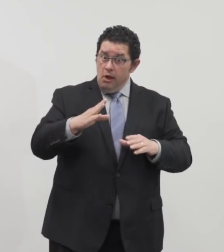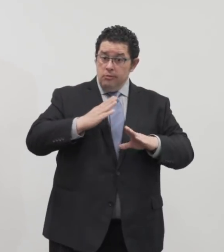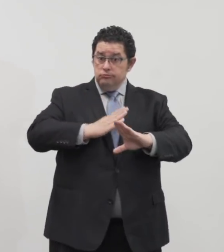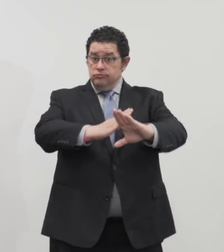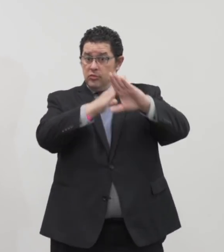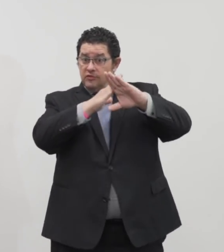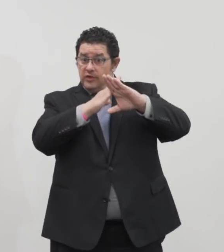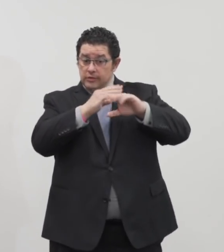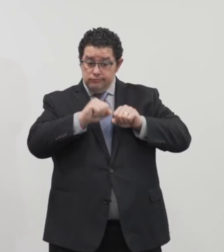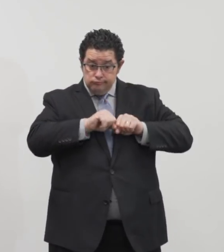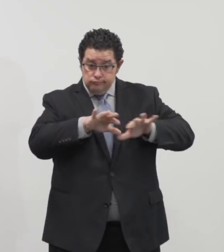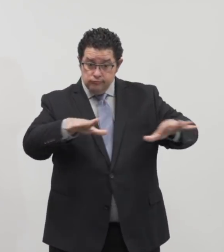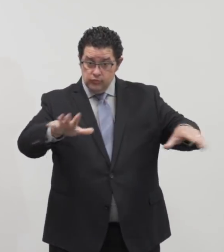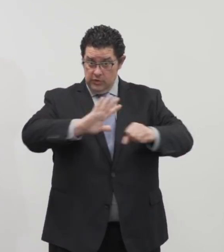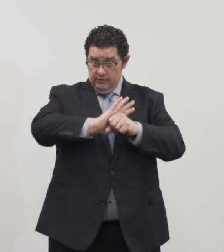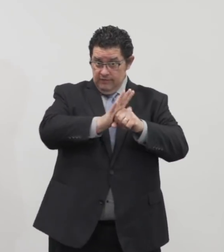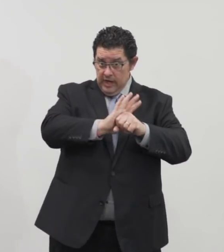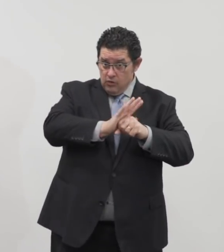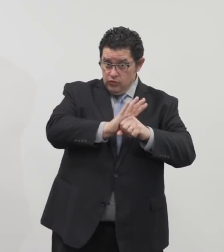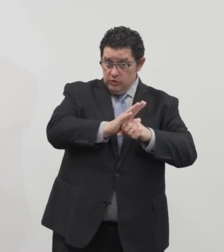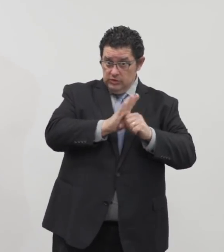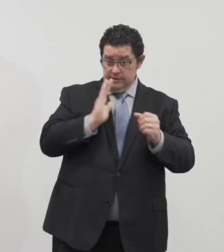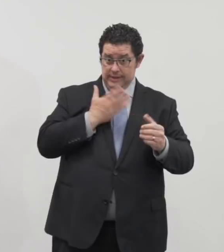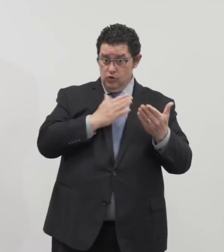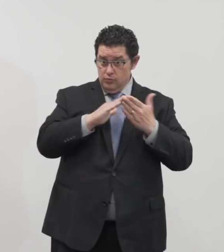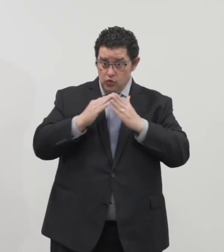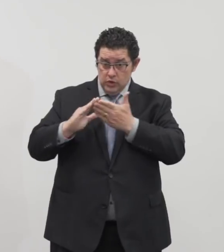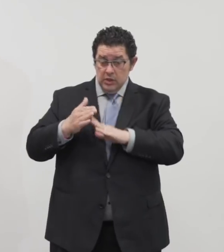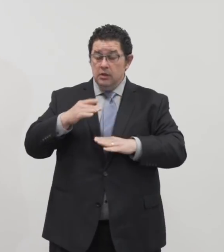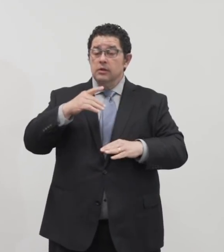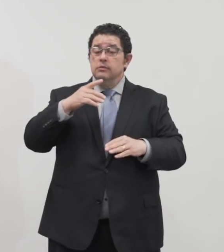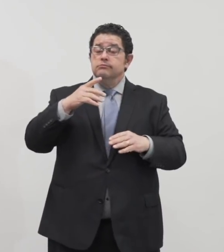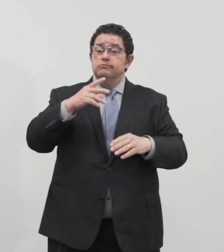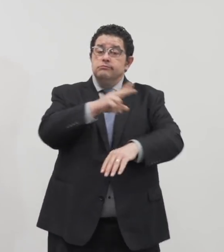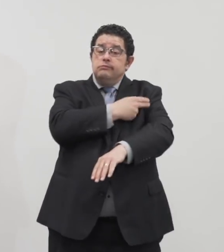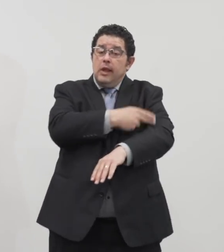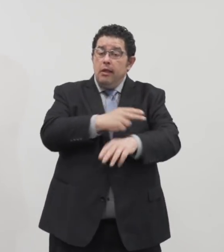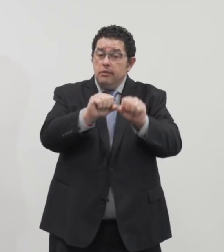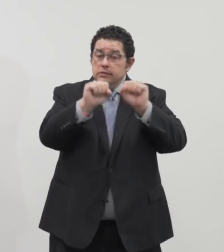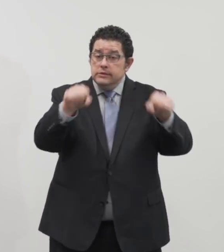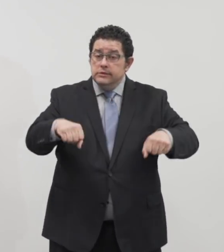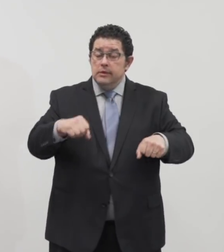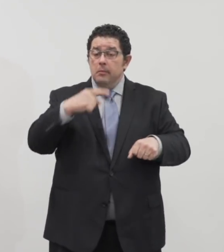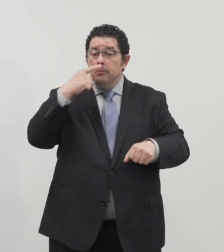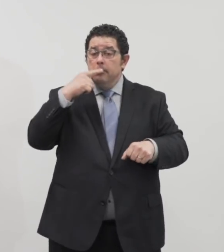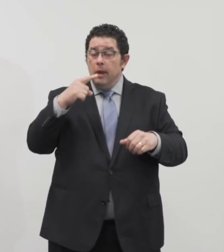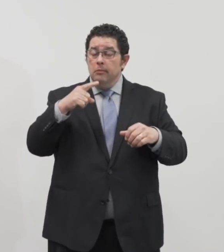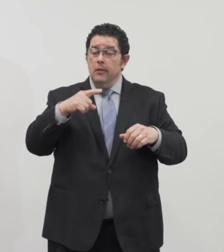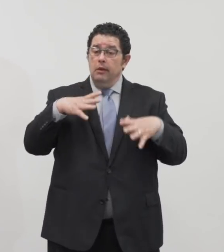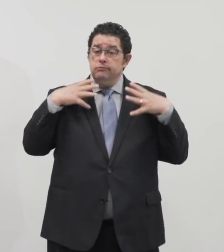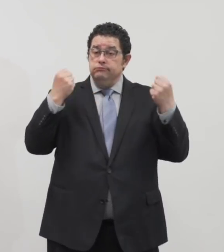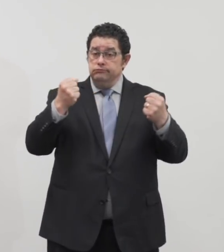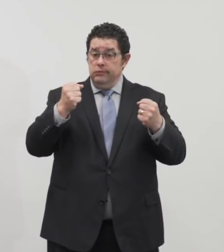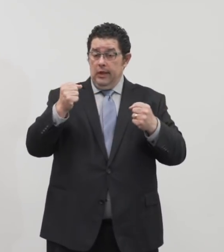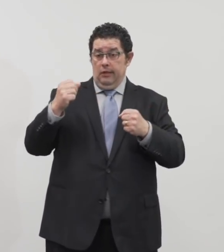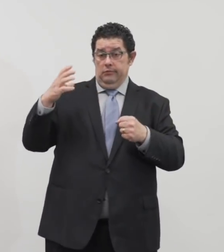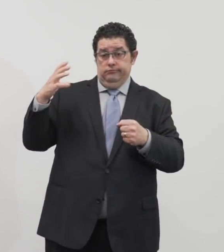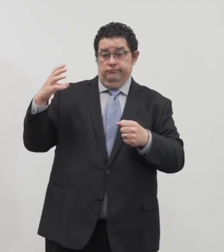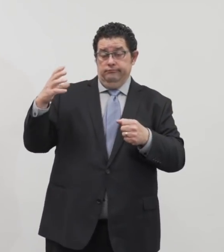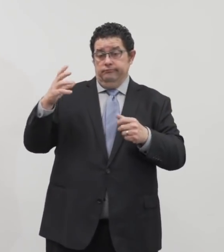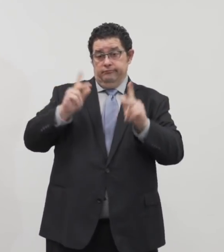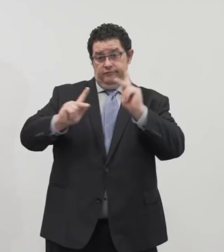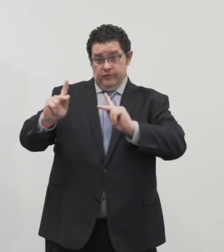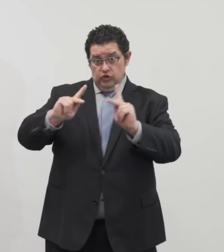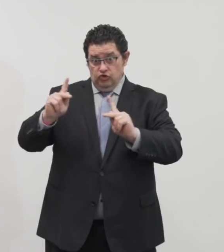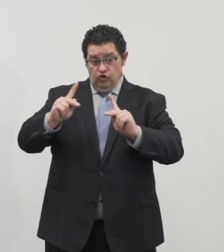community. Our health systems and our public health officials are moving us in the right direction. And if we move forward in a thoughtful, deliberate manner,